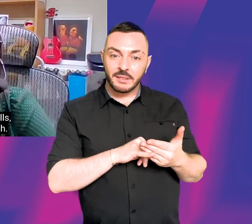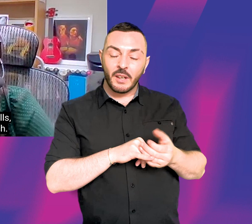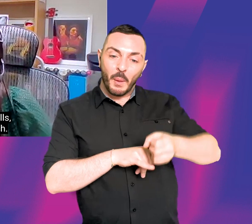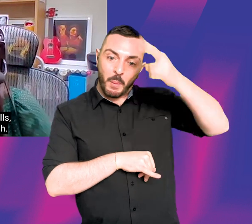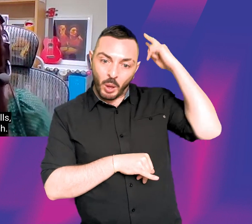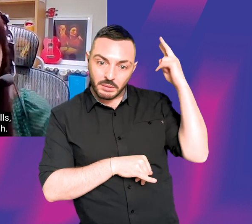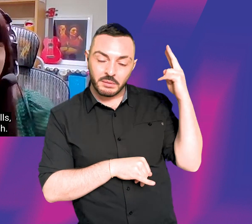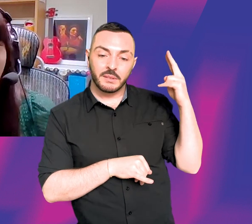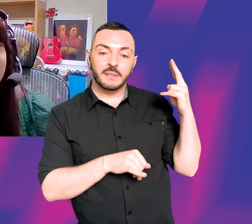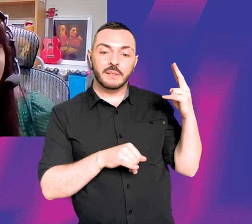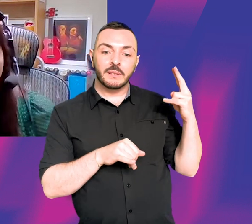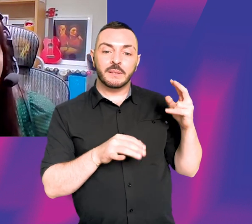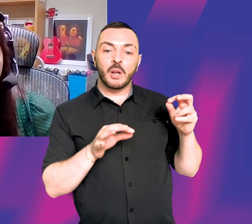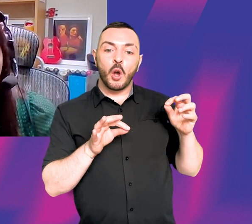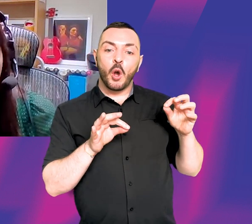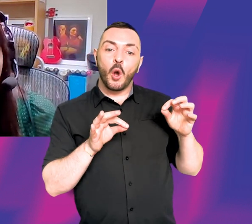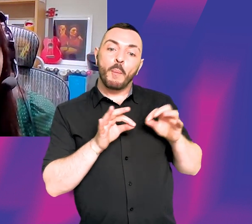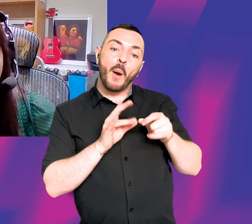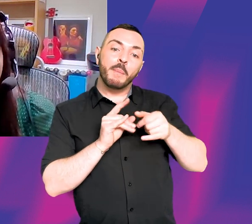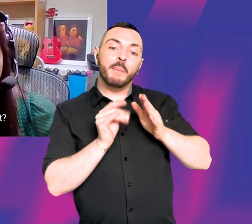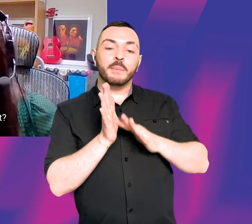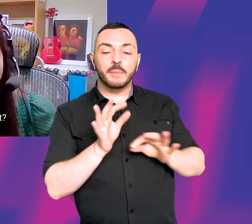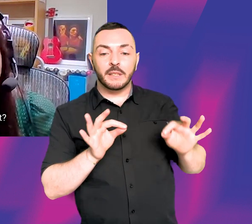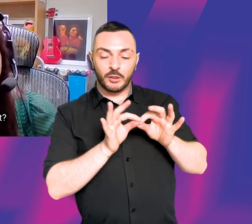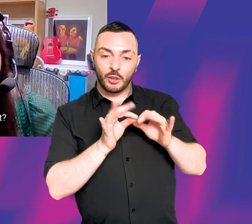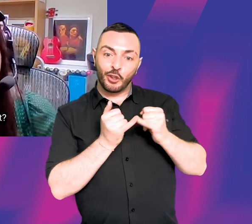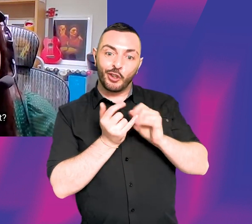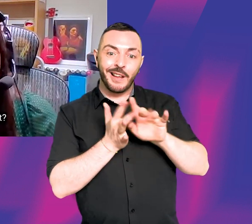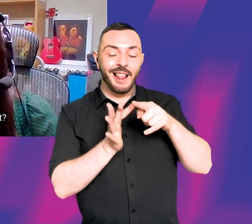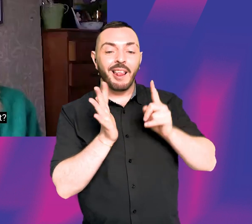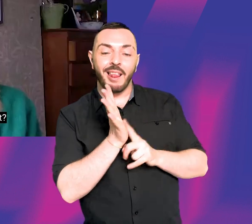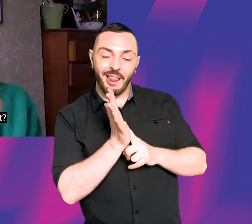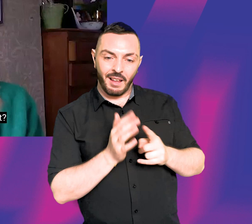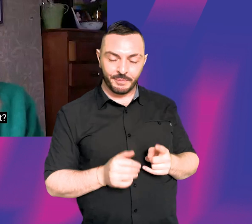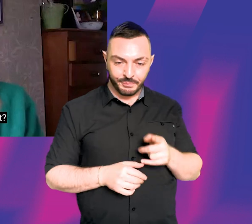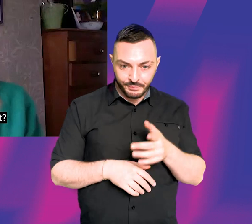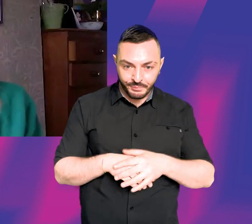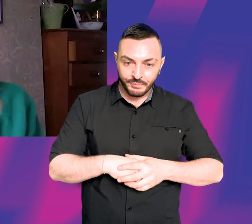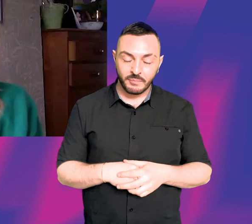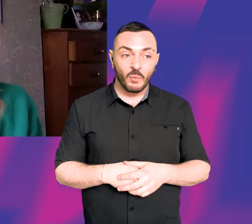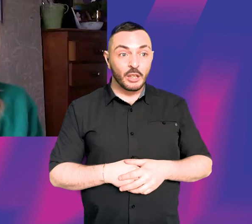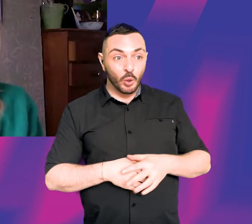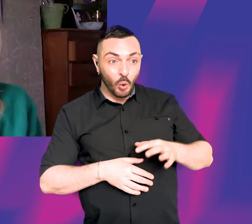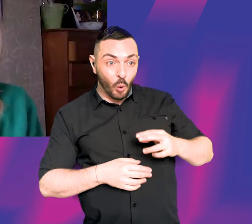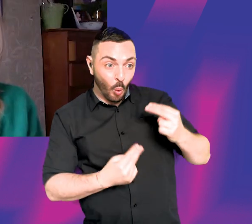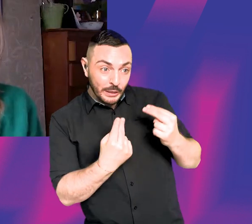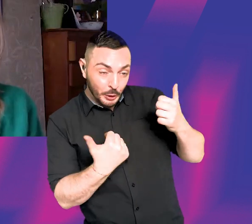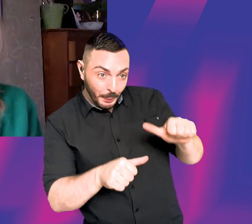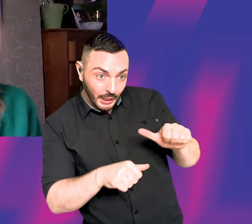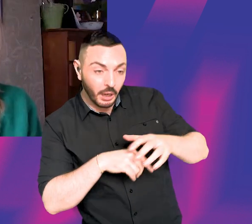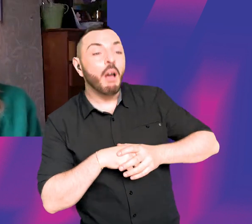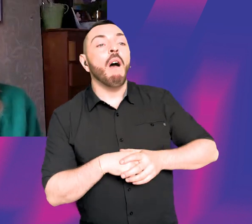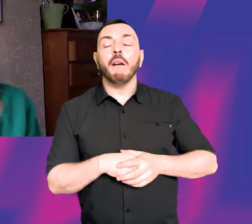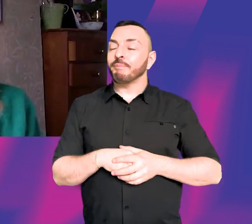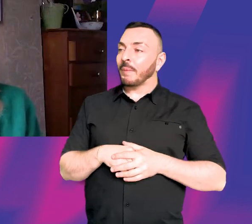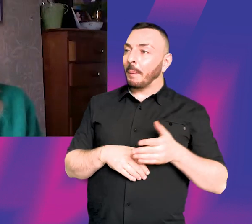Judi Dench. How did that come about for you? Did you have to audition for that part? Yeah, I did. I was at school and the